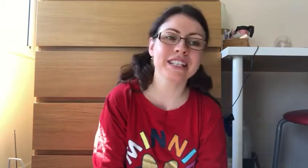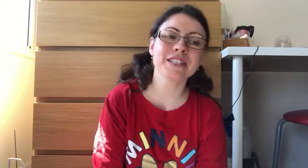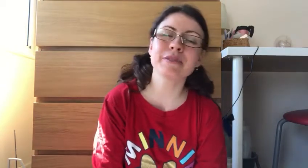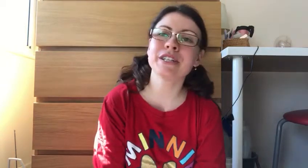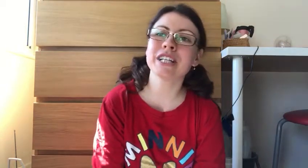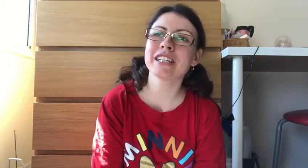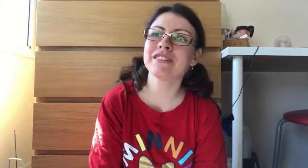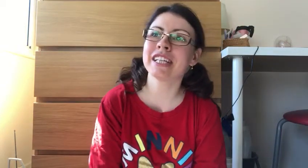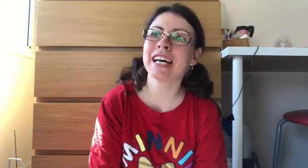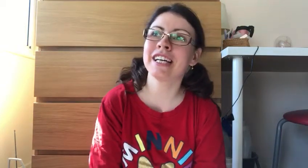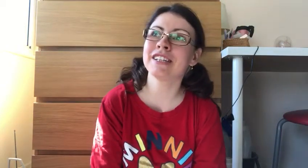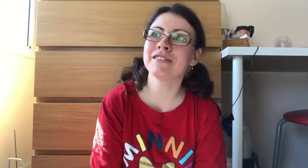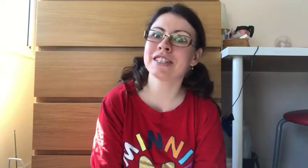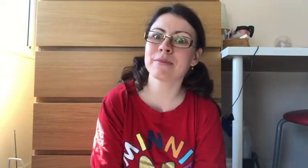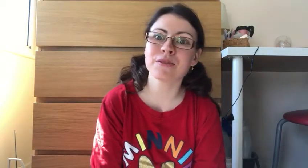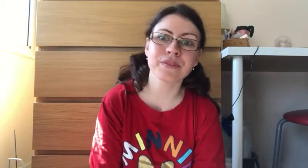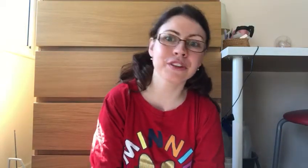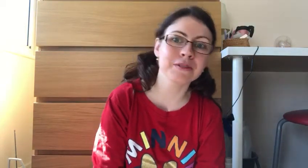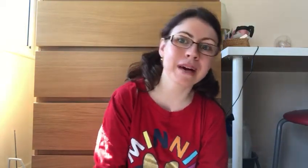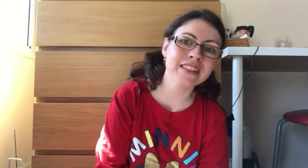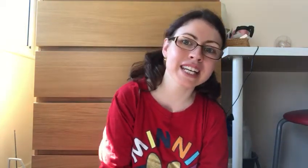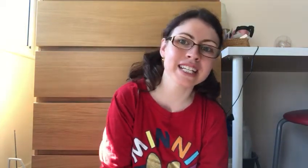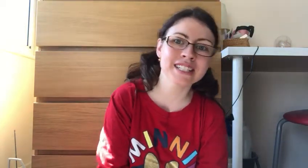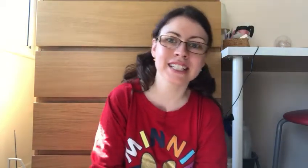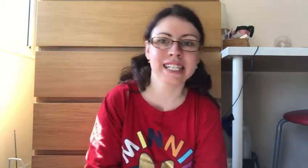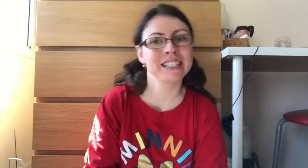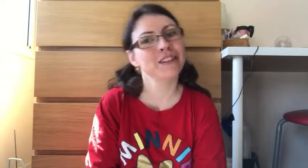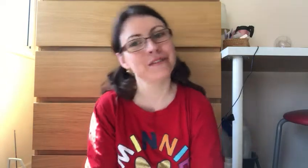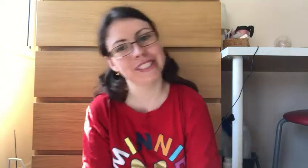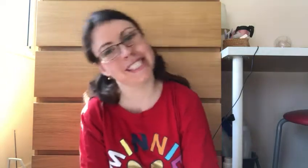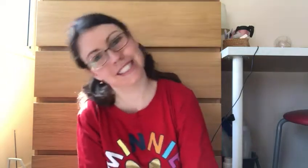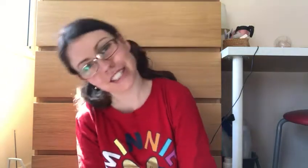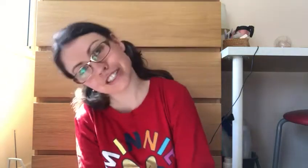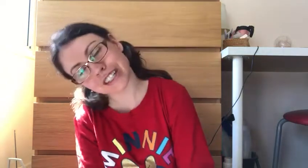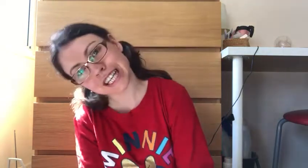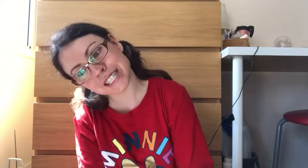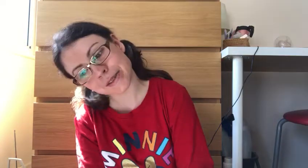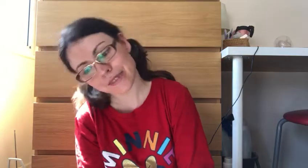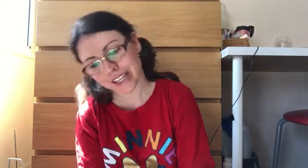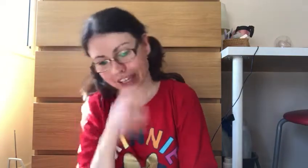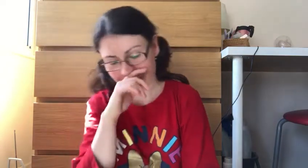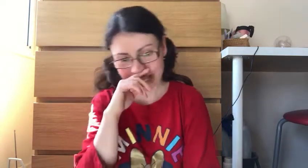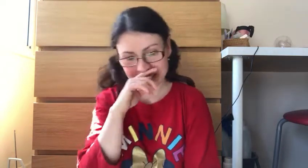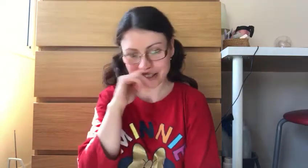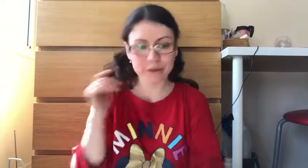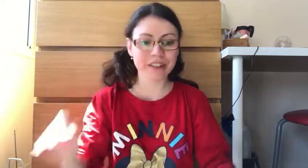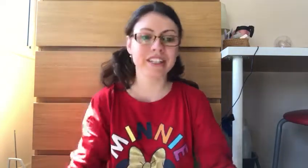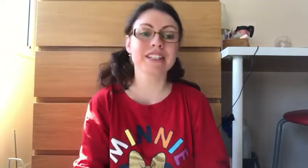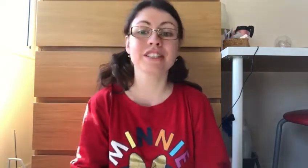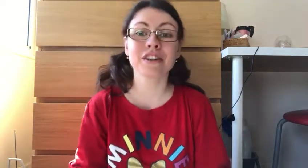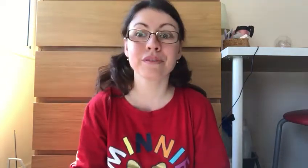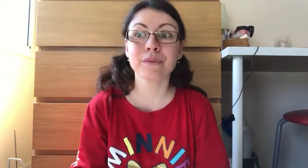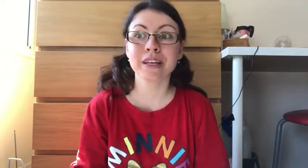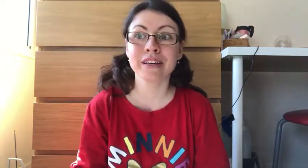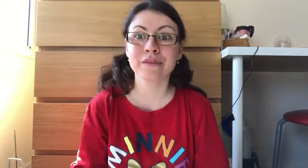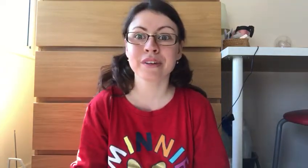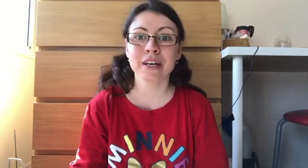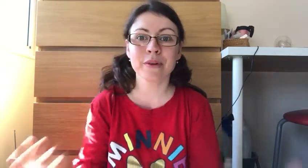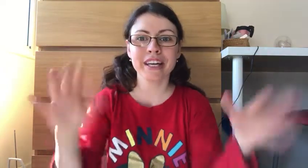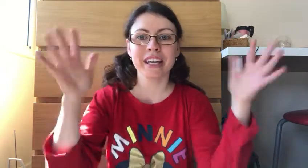so we know that in reception we've got pandas, dolphins and turtle class. Okay so we're going to start off with waking